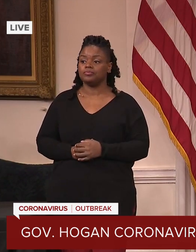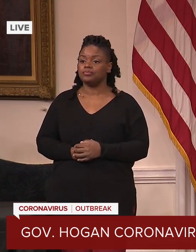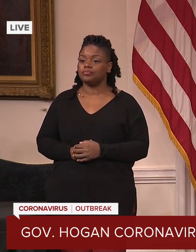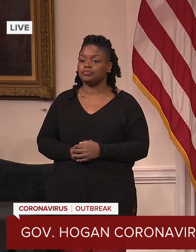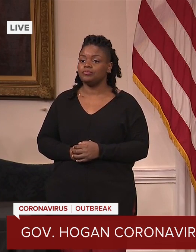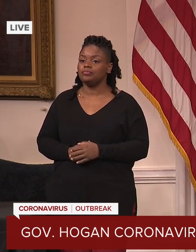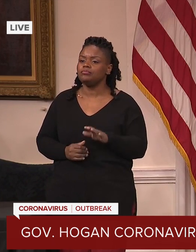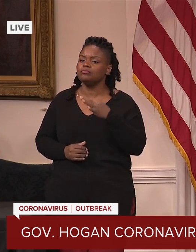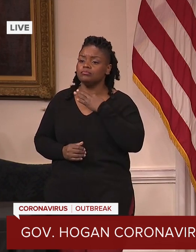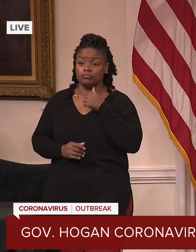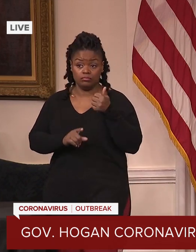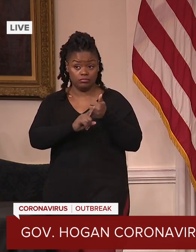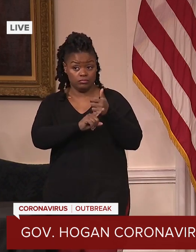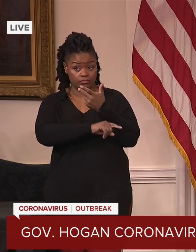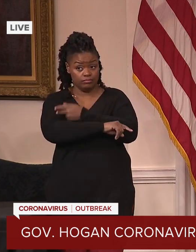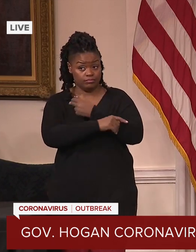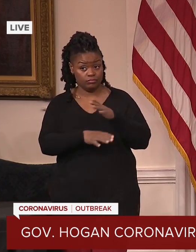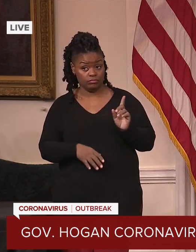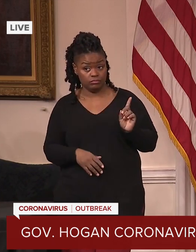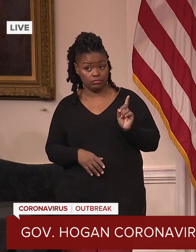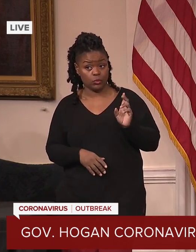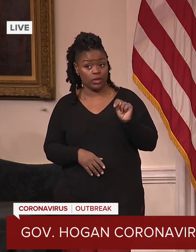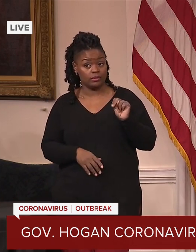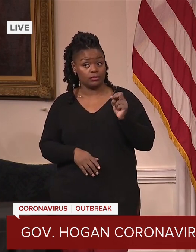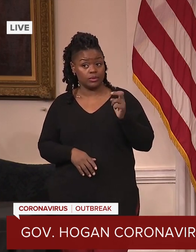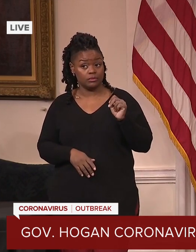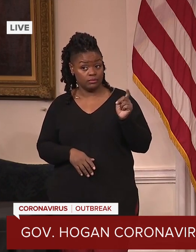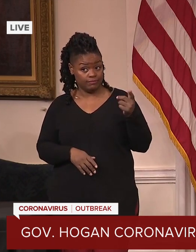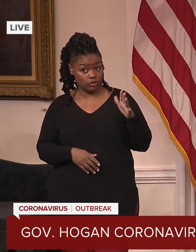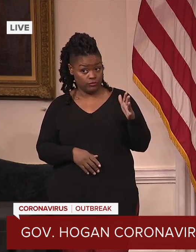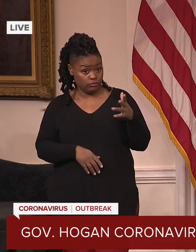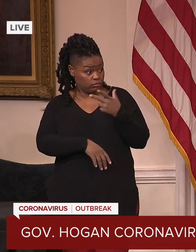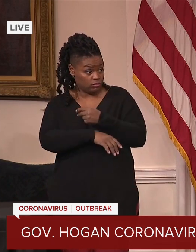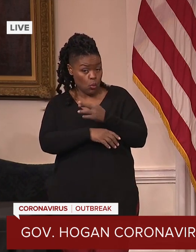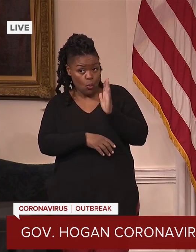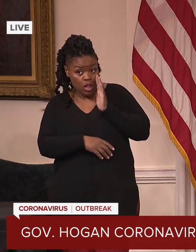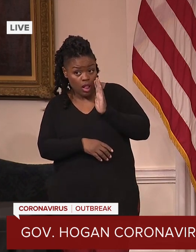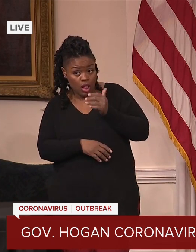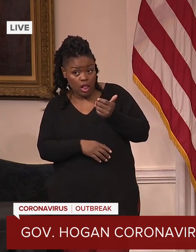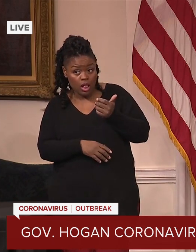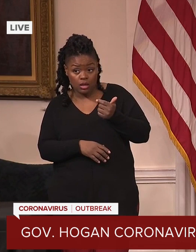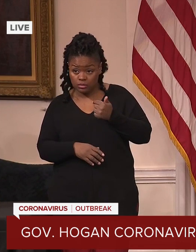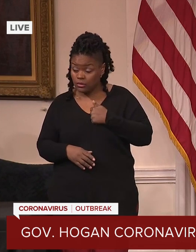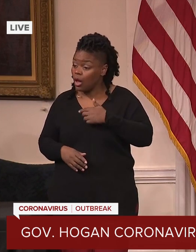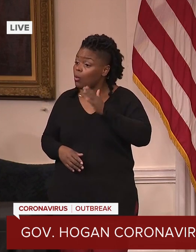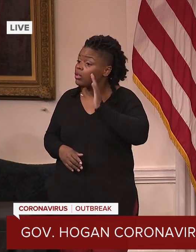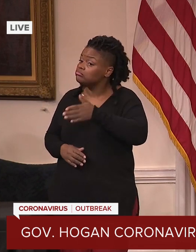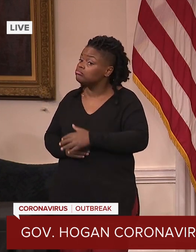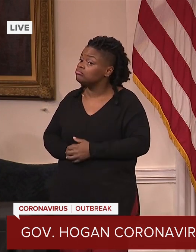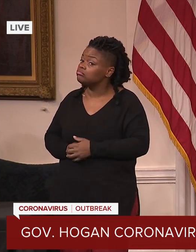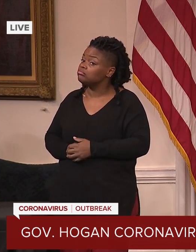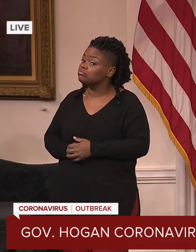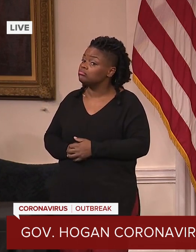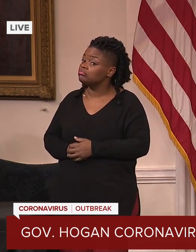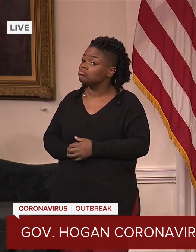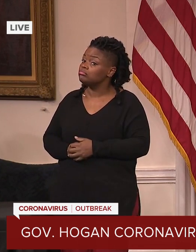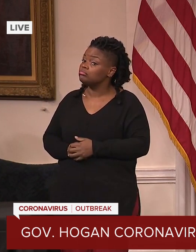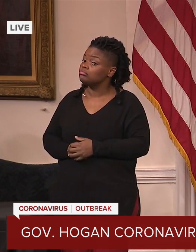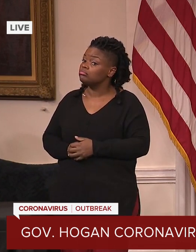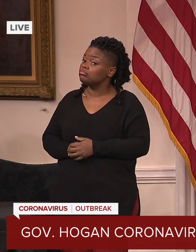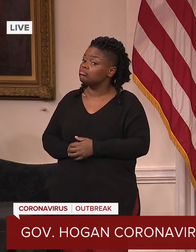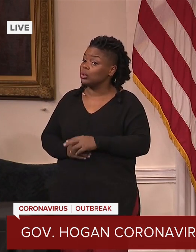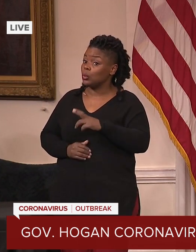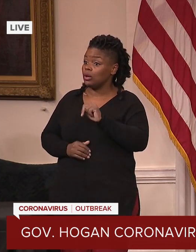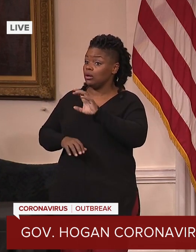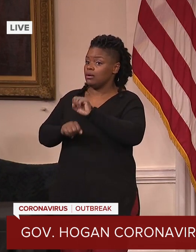What's that? When do you intend to take a vaccine? Well, do you intend? I do intend to get vaccinated, and I haven't figured out exactly